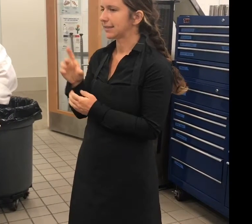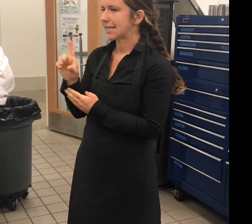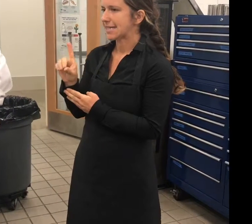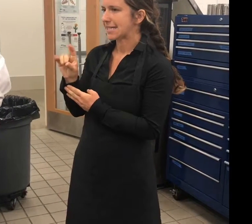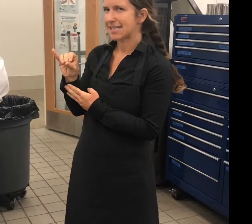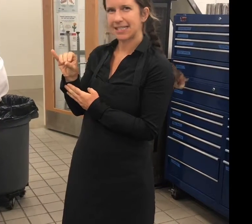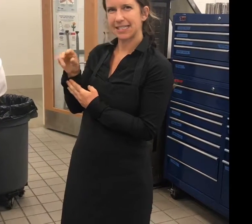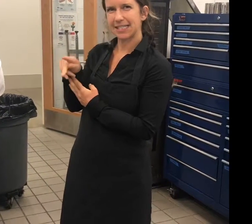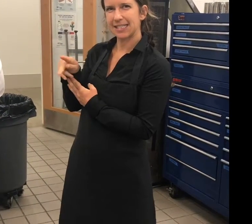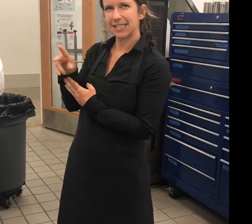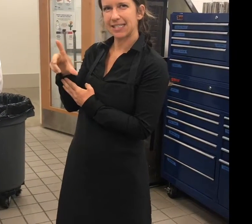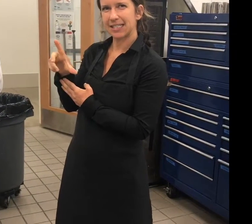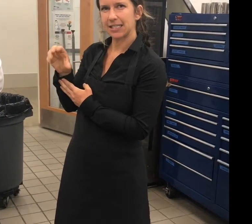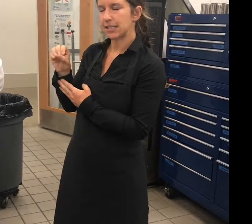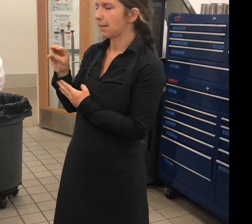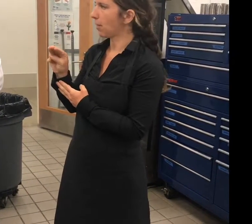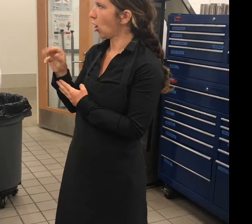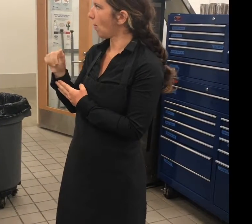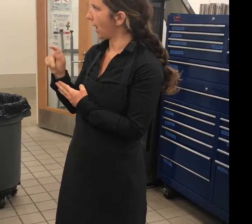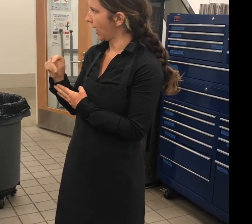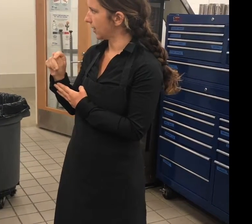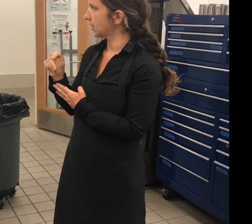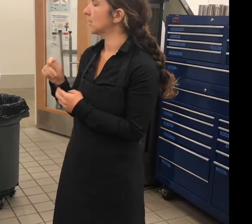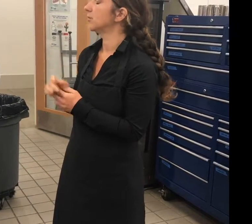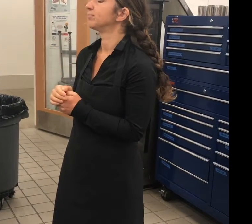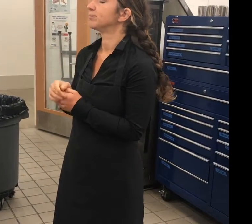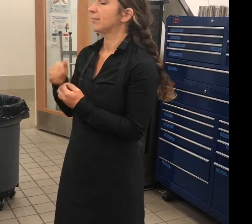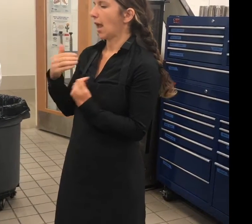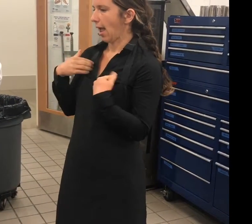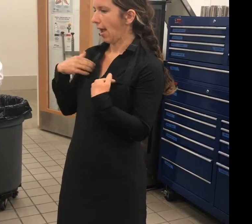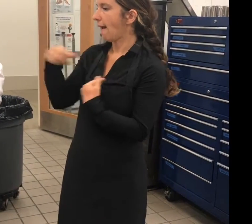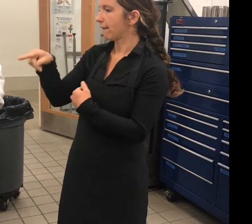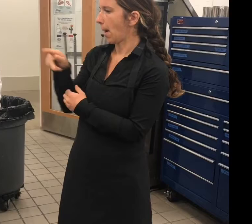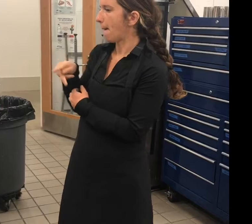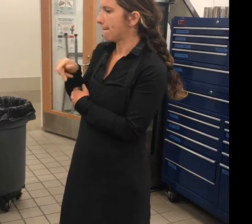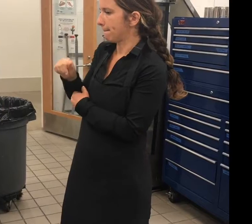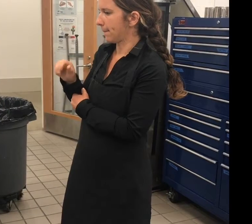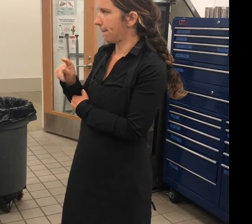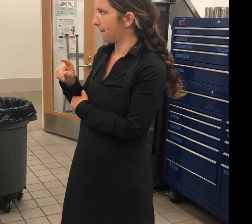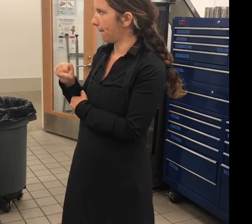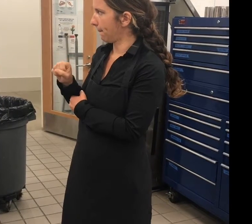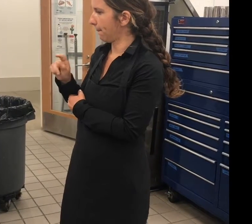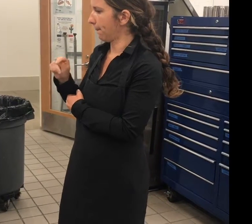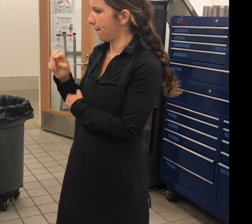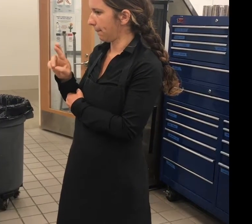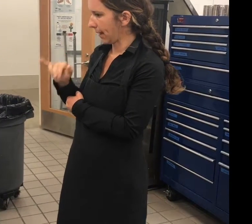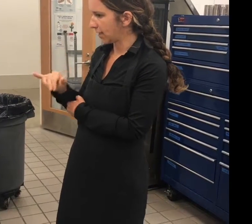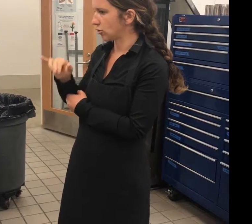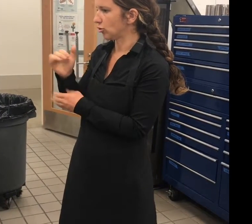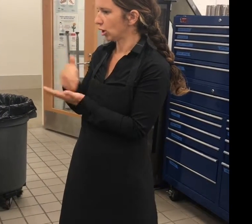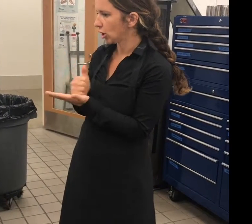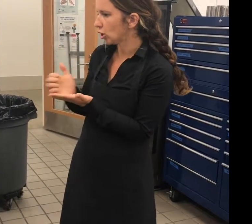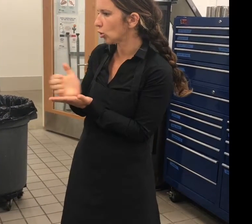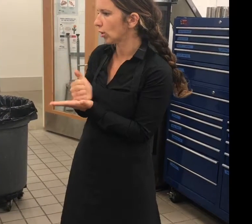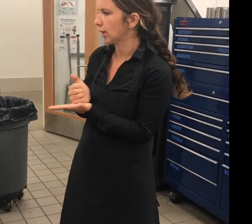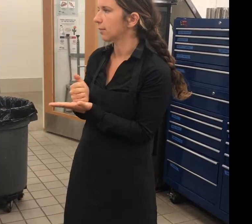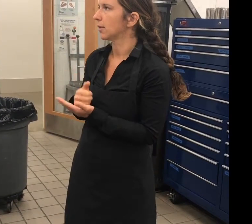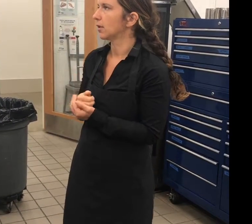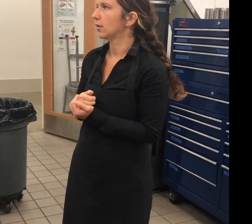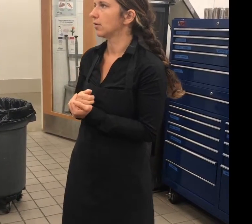in some heavy whipped cream. And it's really, really beautiful. It's nice and milly and pretty. My recipe does not have any egg whites in it.